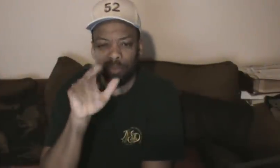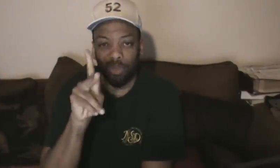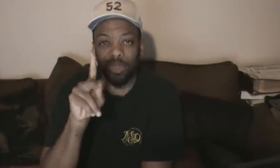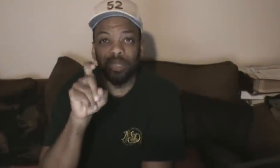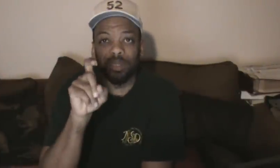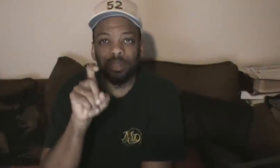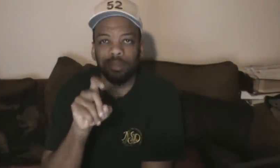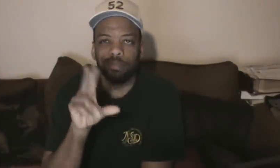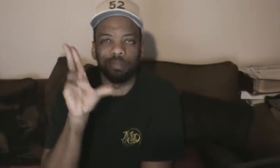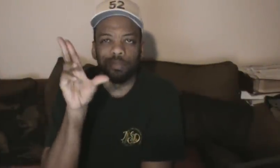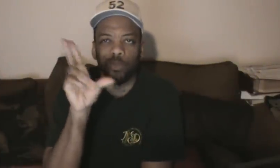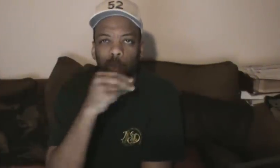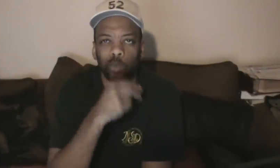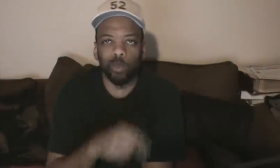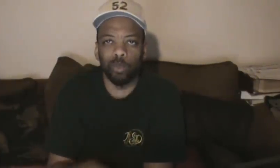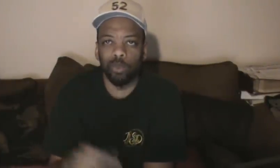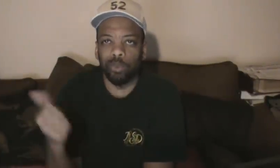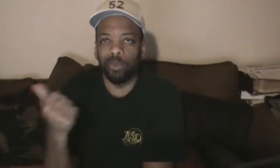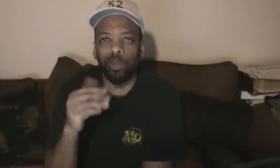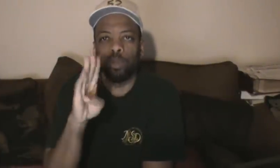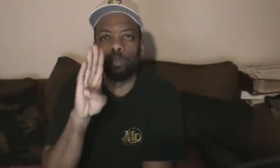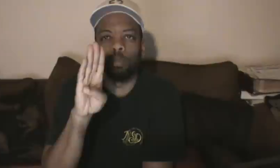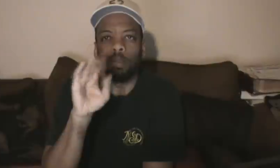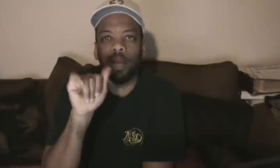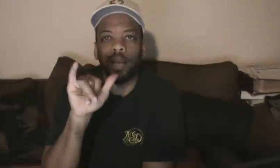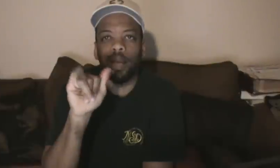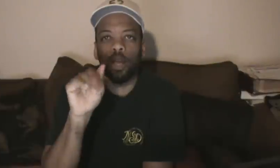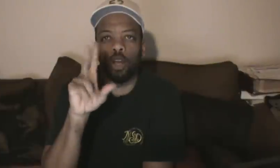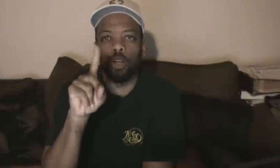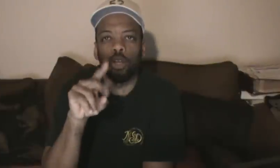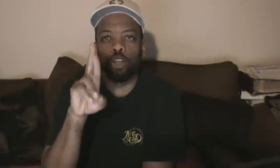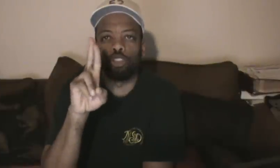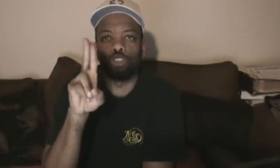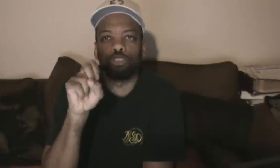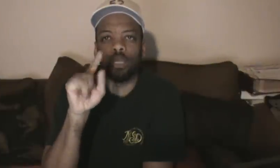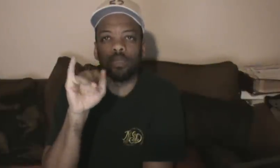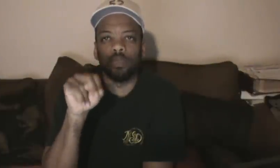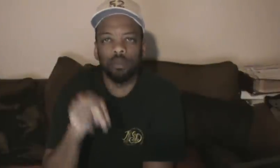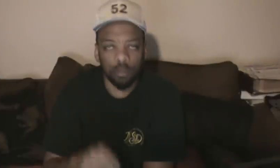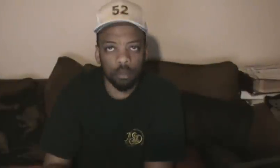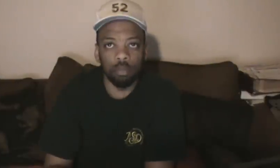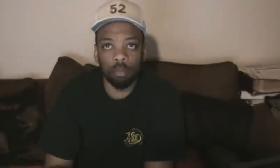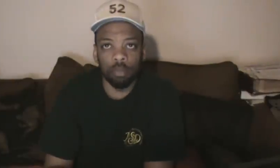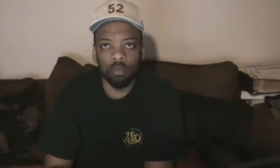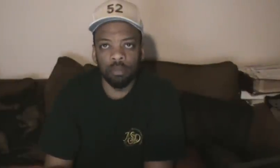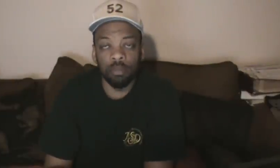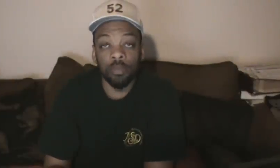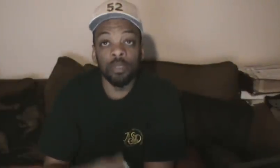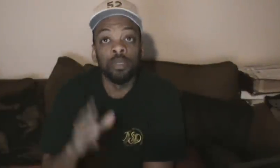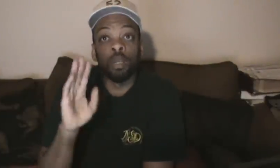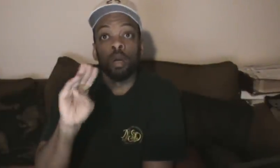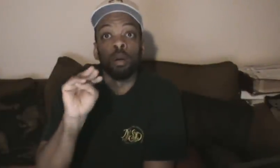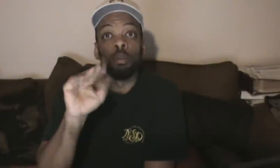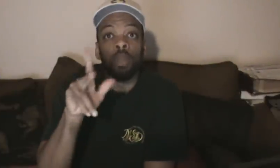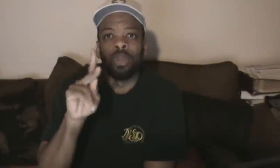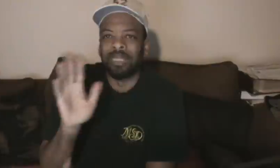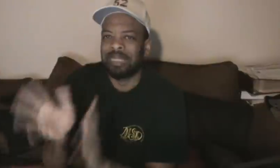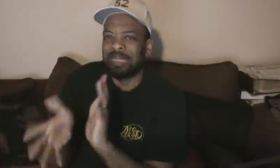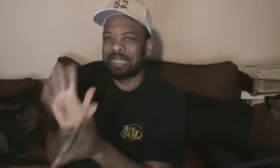CFLs, and halogens? Well, at Batteries Plus Bulbs, you get what you came for. Batteries Plus Bulbs. Get what you